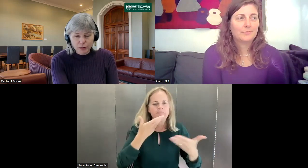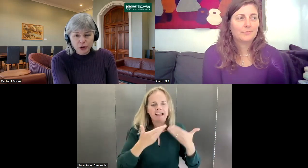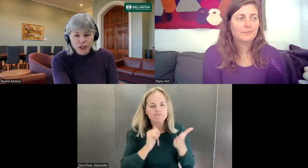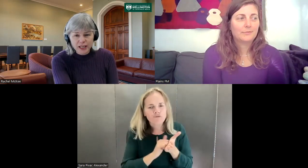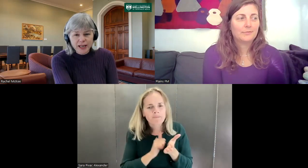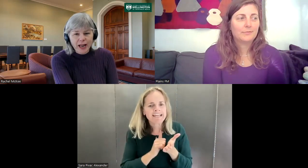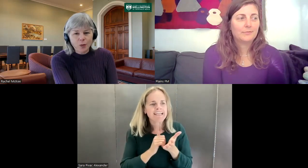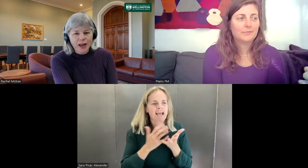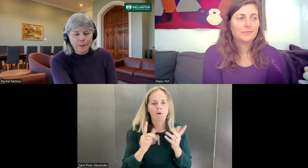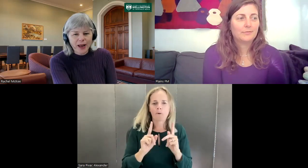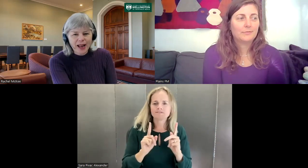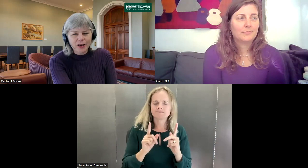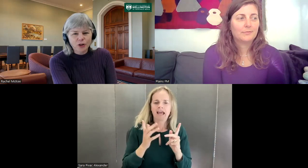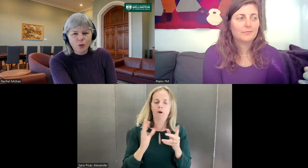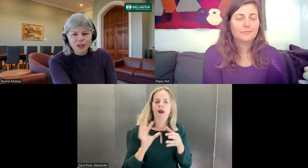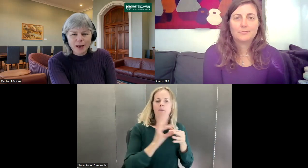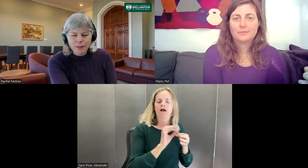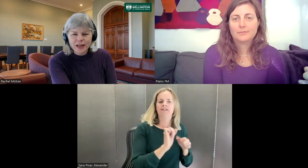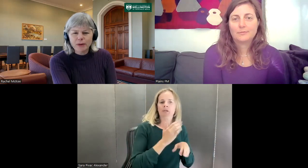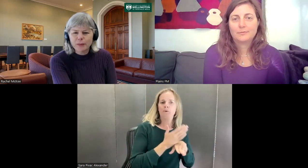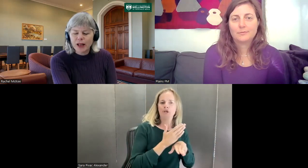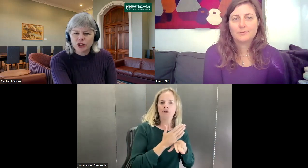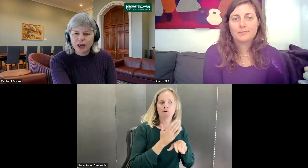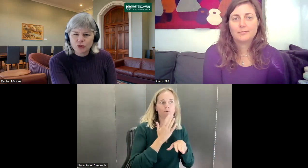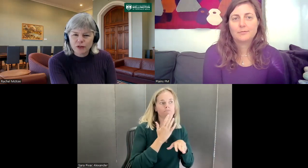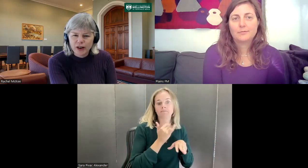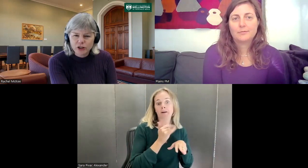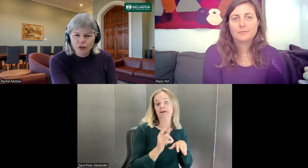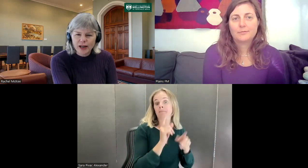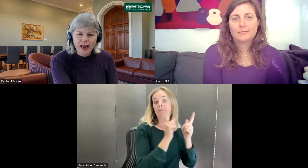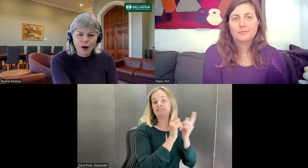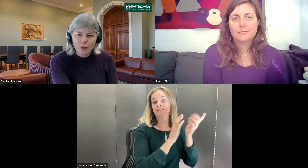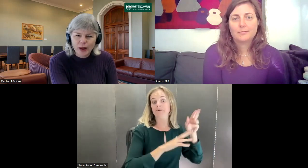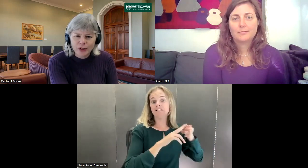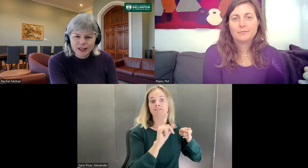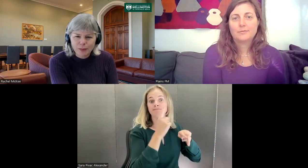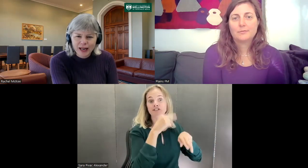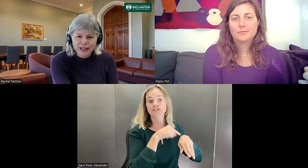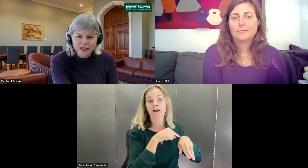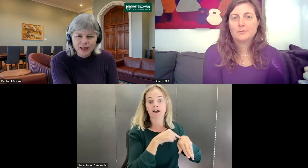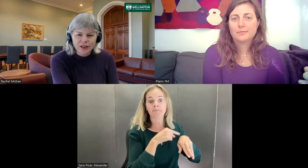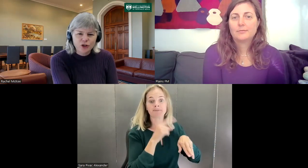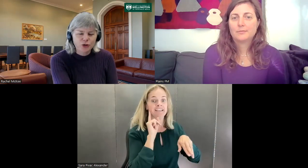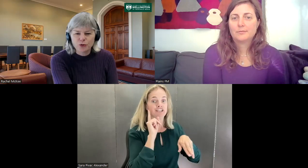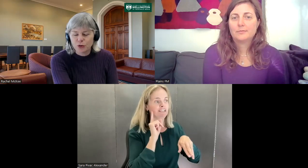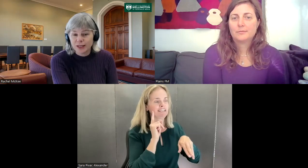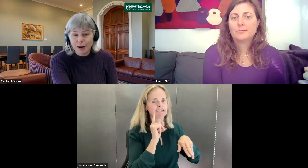community. And we unpack, you know, what does that mean? And people have a chance to reflect on that and how they would explain it to, for example,